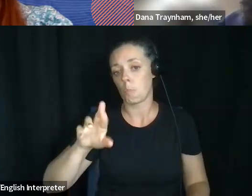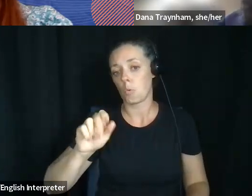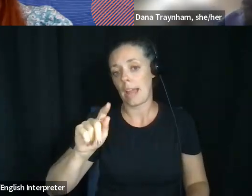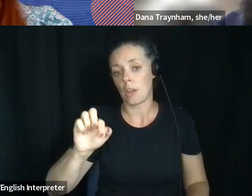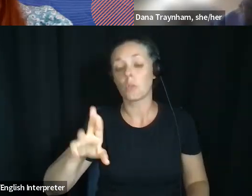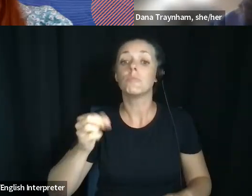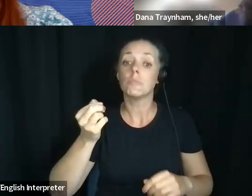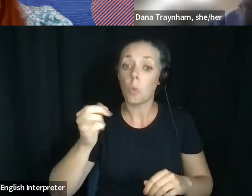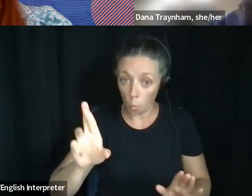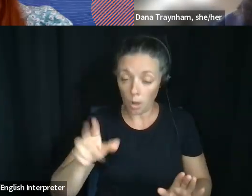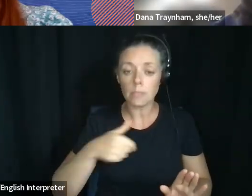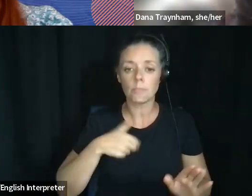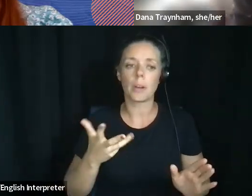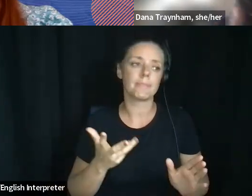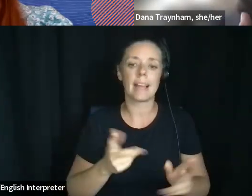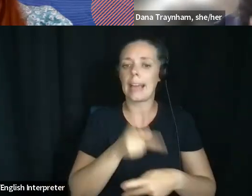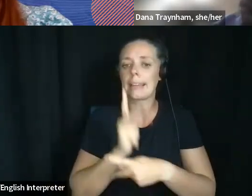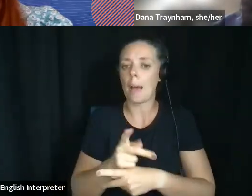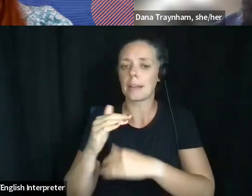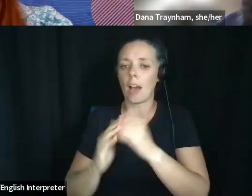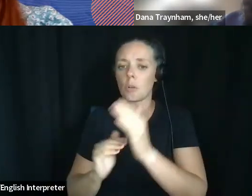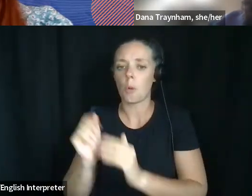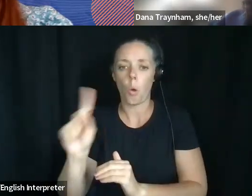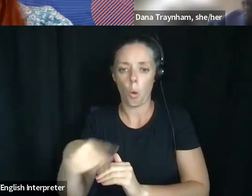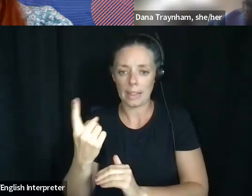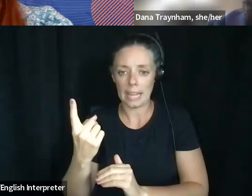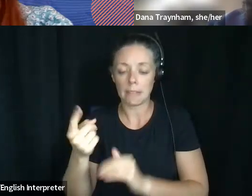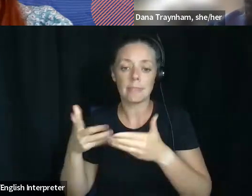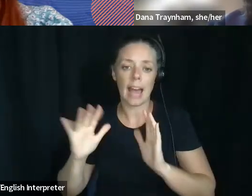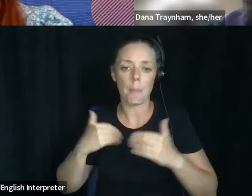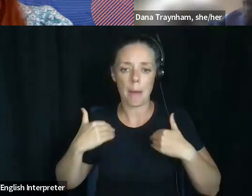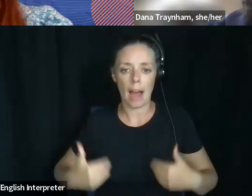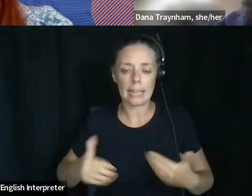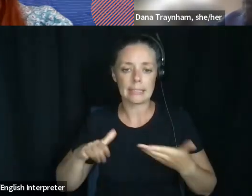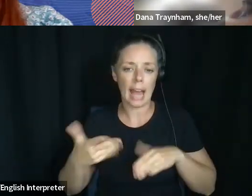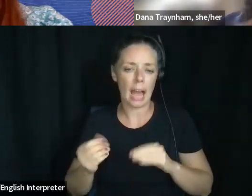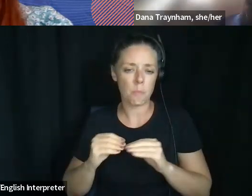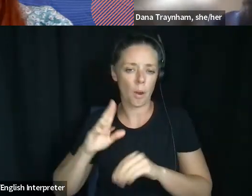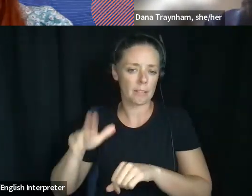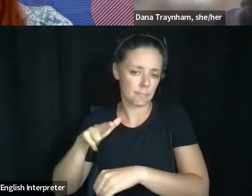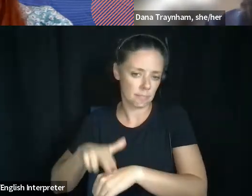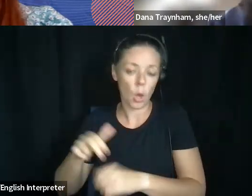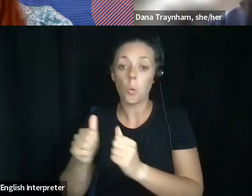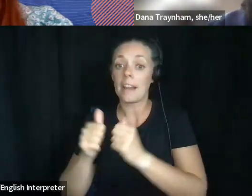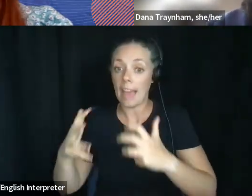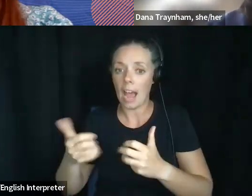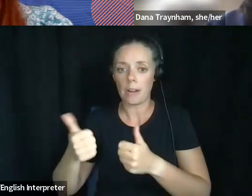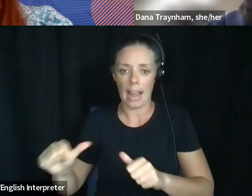comfortable and allow my body to die naturally without the artificial